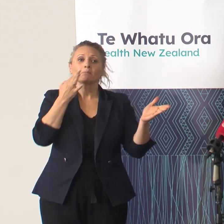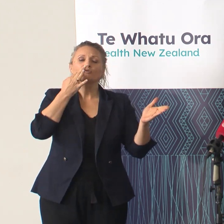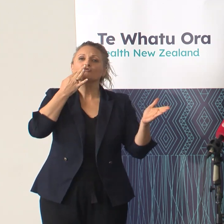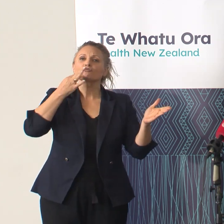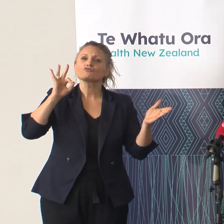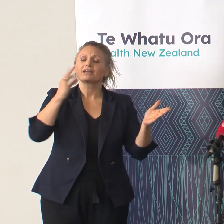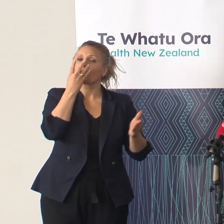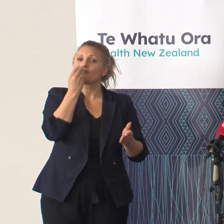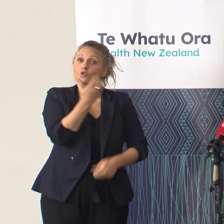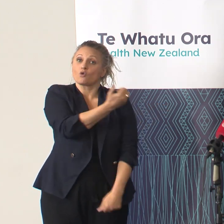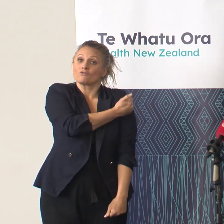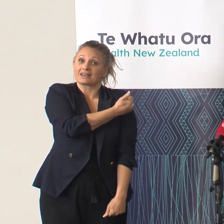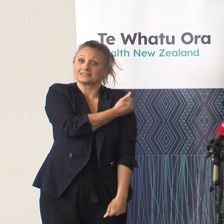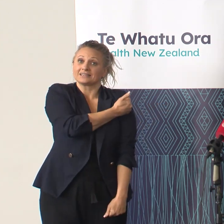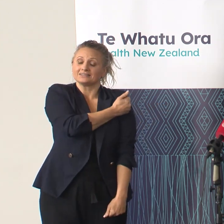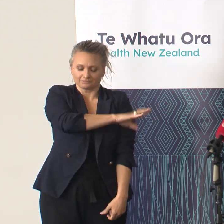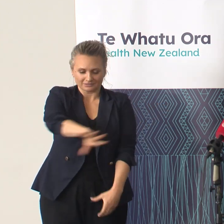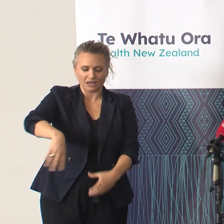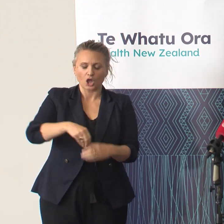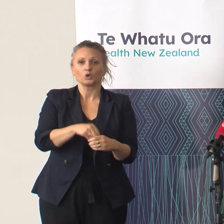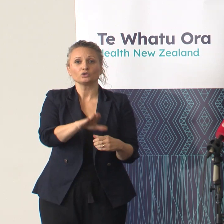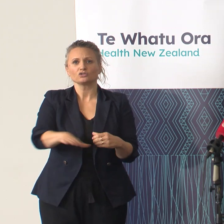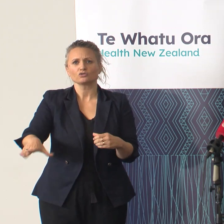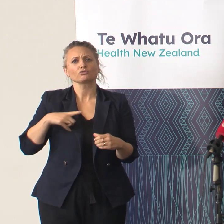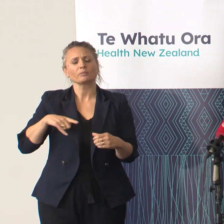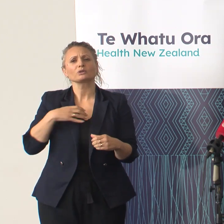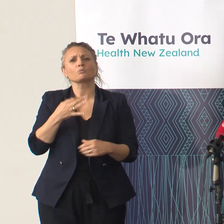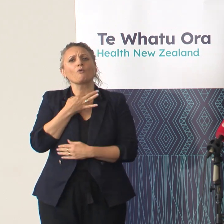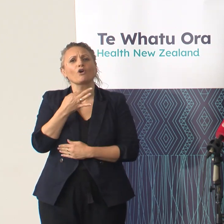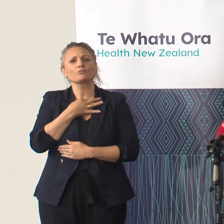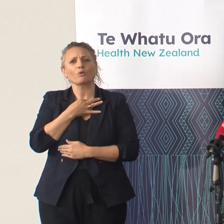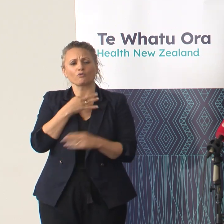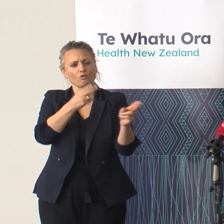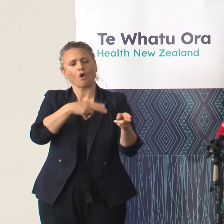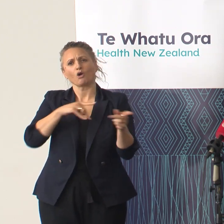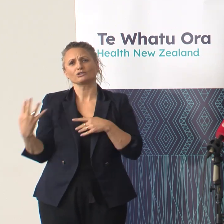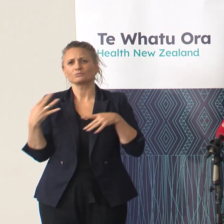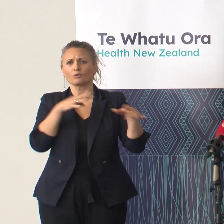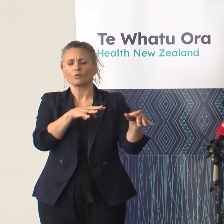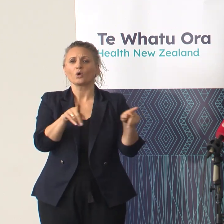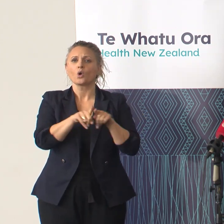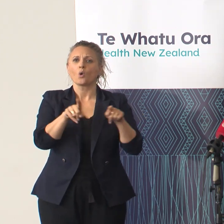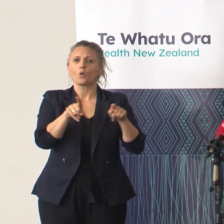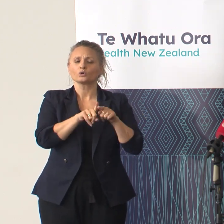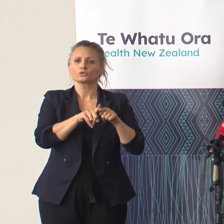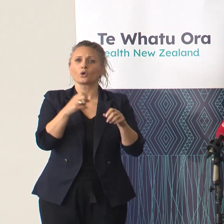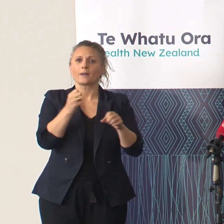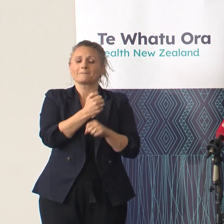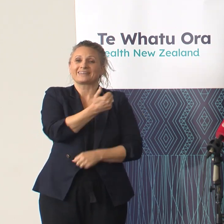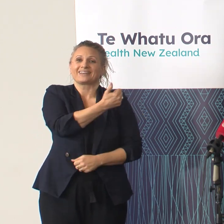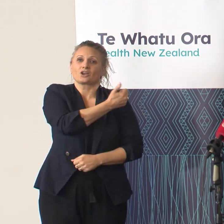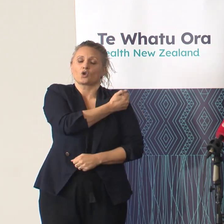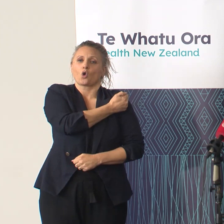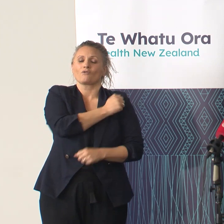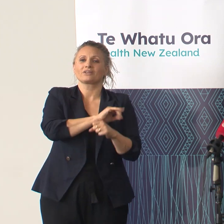including children, who are more at of hospitalisation, and made the second COVID-19 booster available six months after the